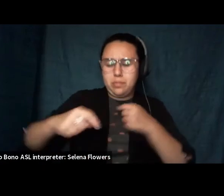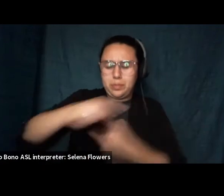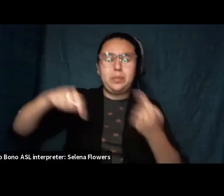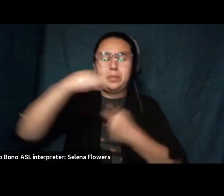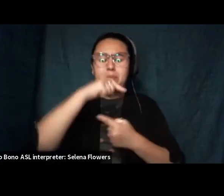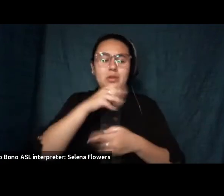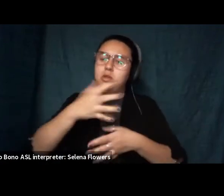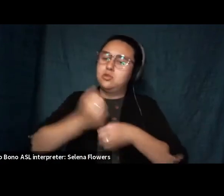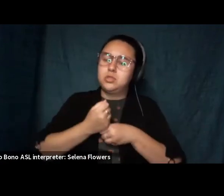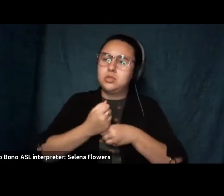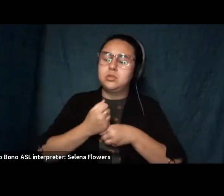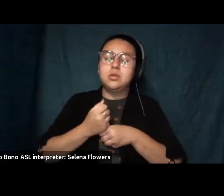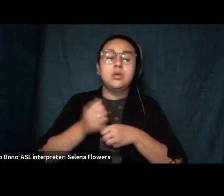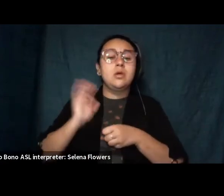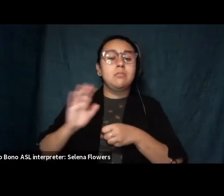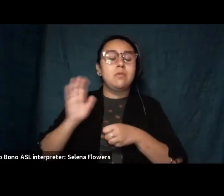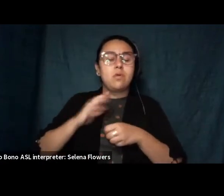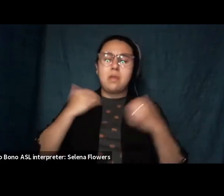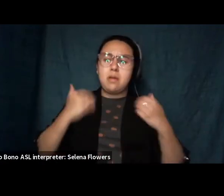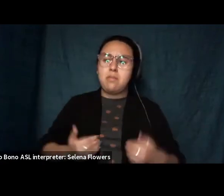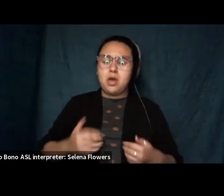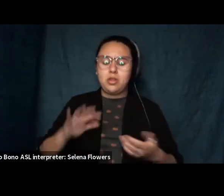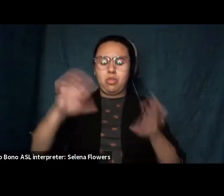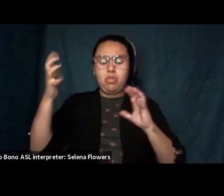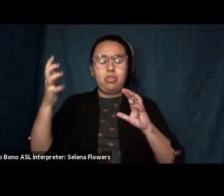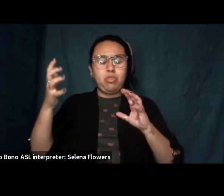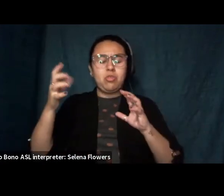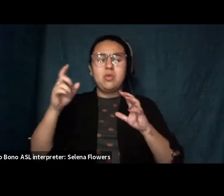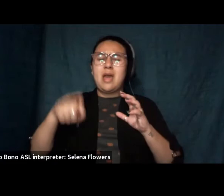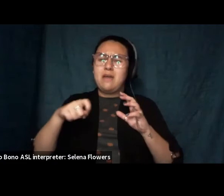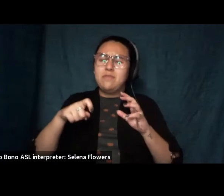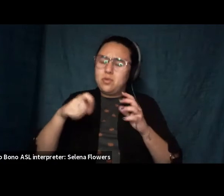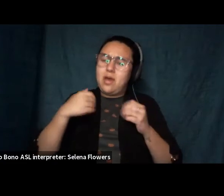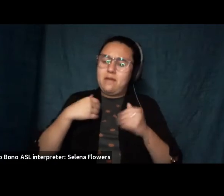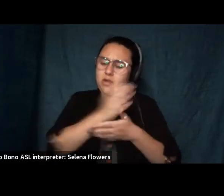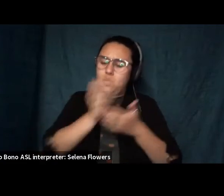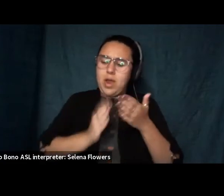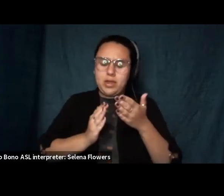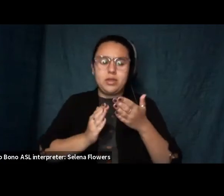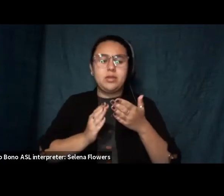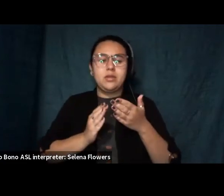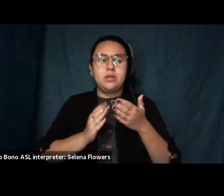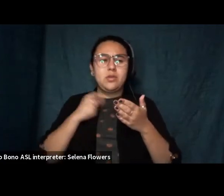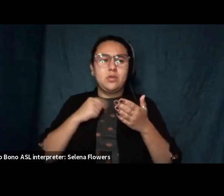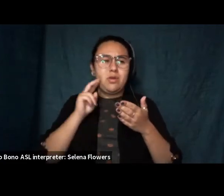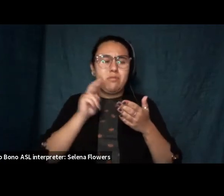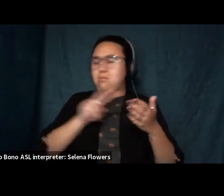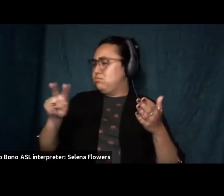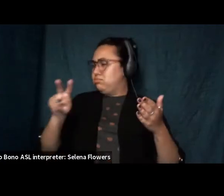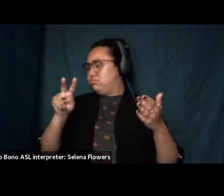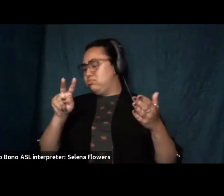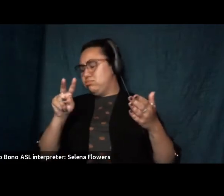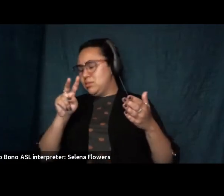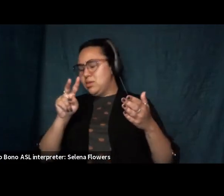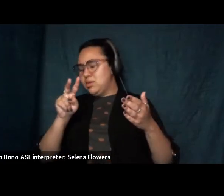body had these scenes there had to be a shattering i don't remember you'd have had to turn your face away from all the shards